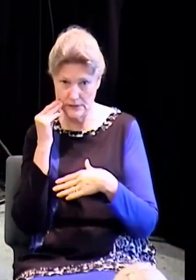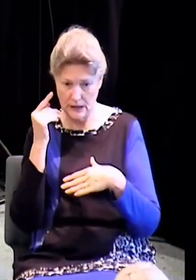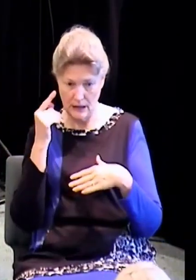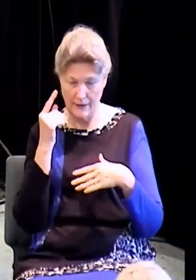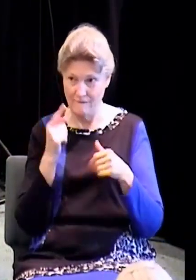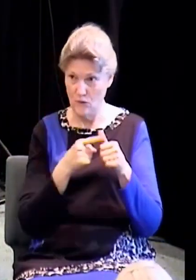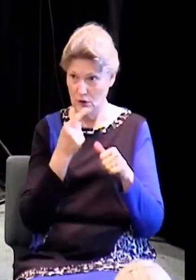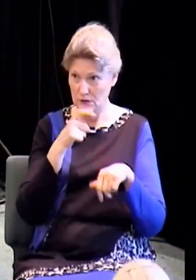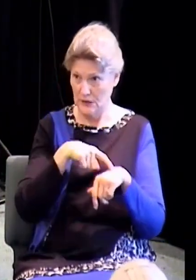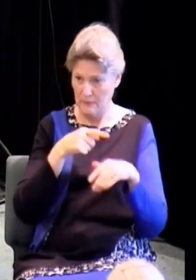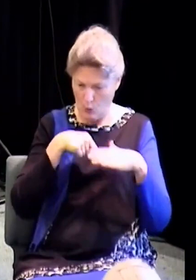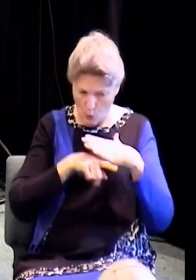something. It's like,